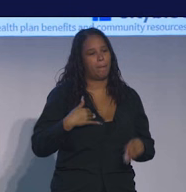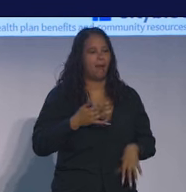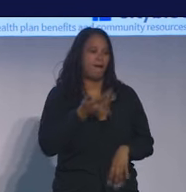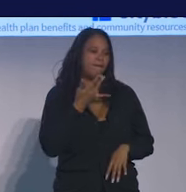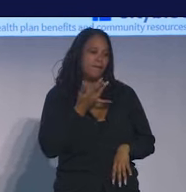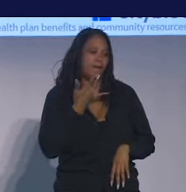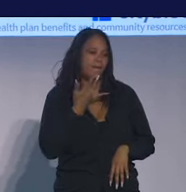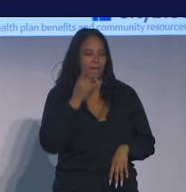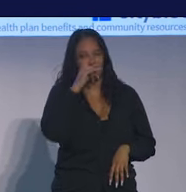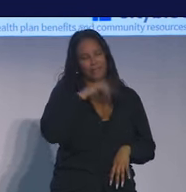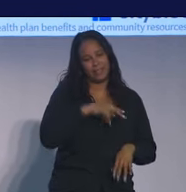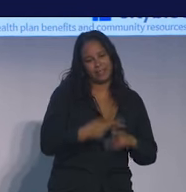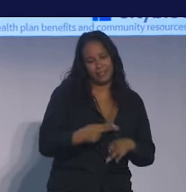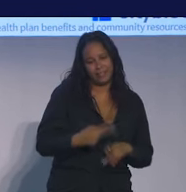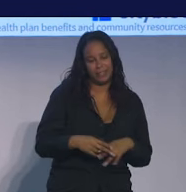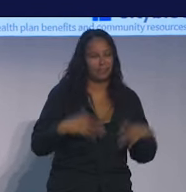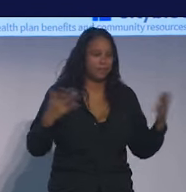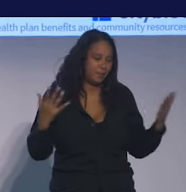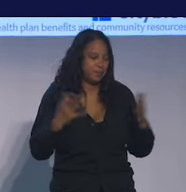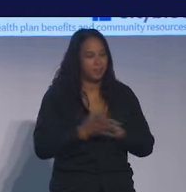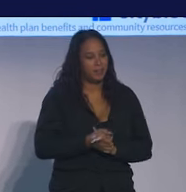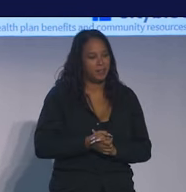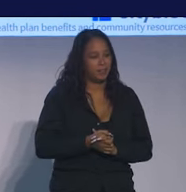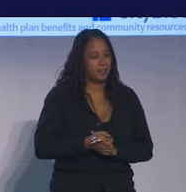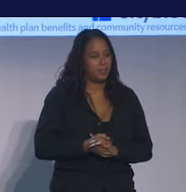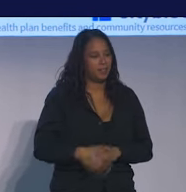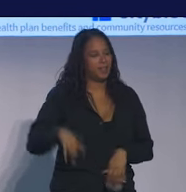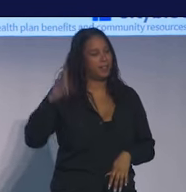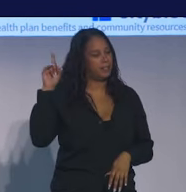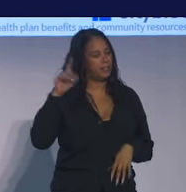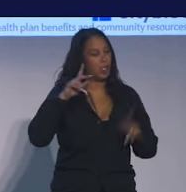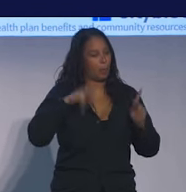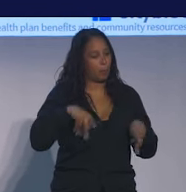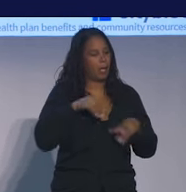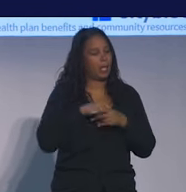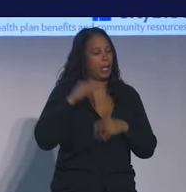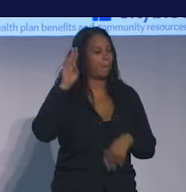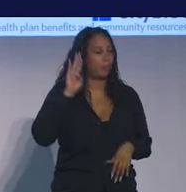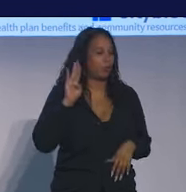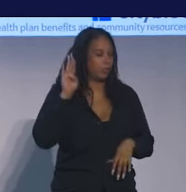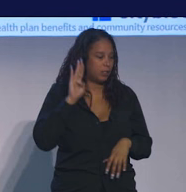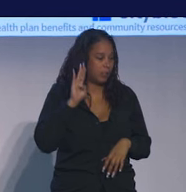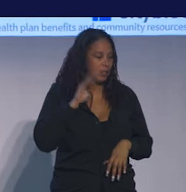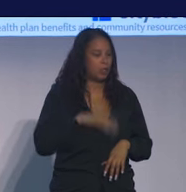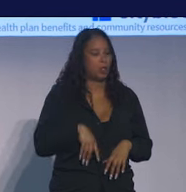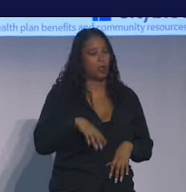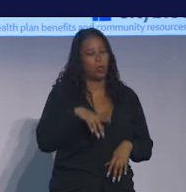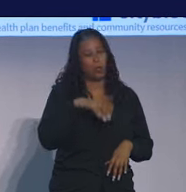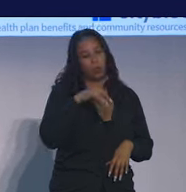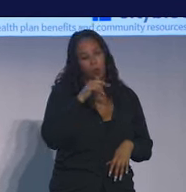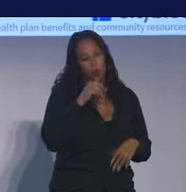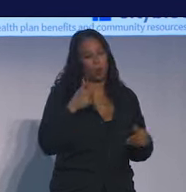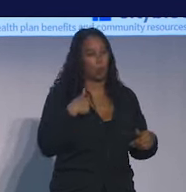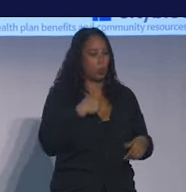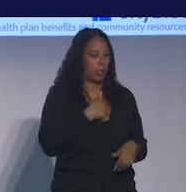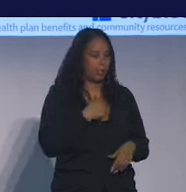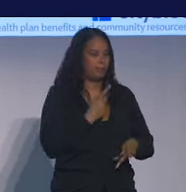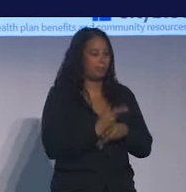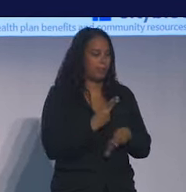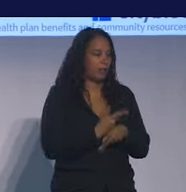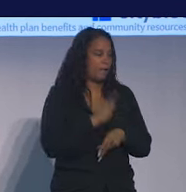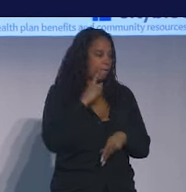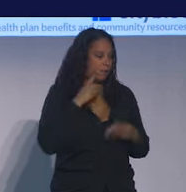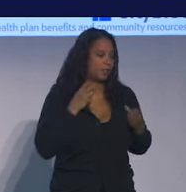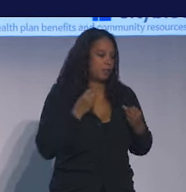name is actually a person in Brooklyn who we have been caring for now for several